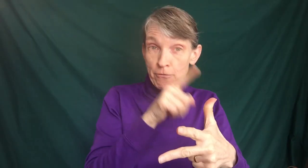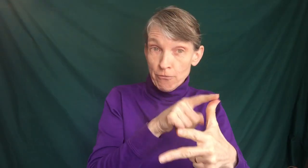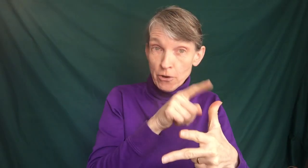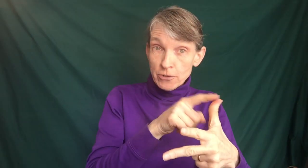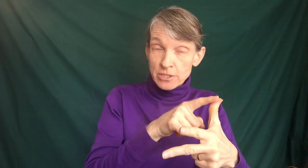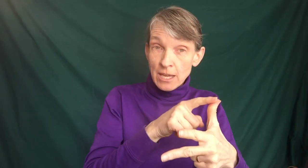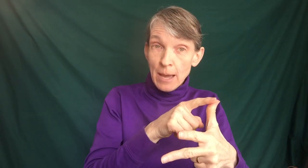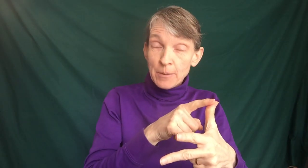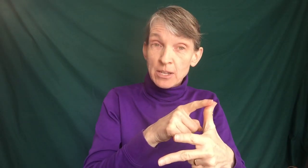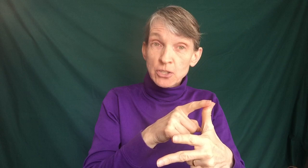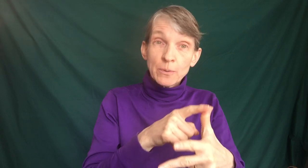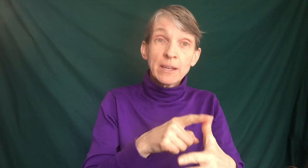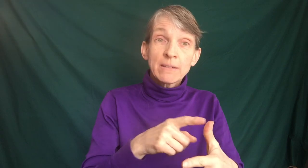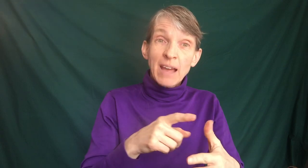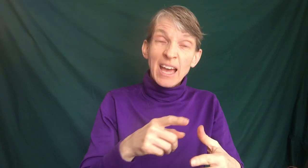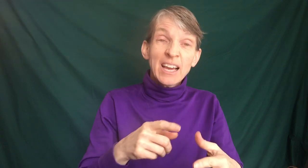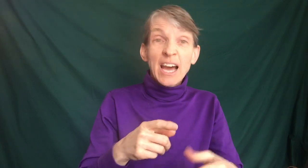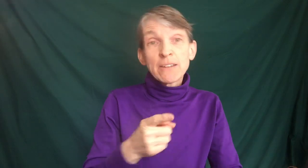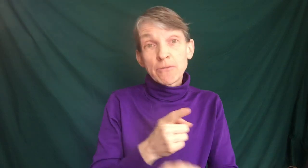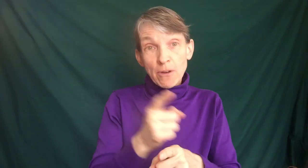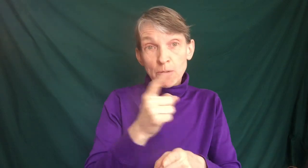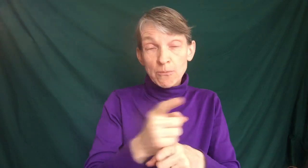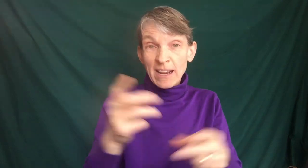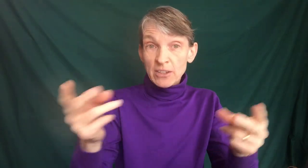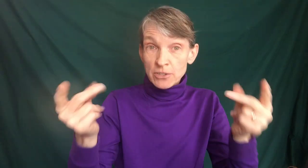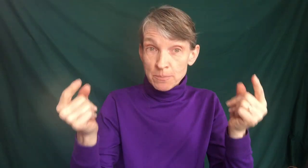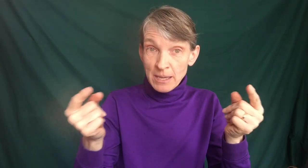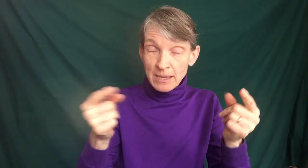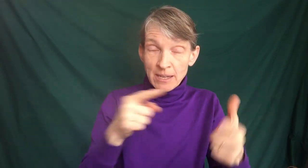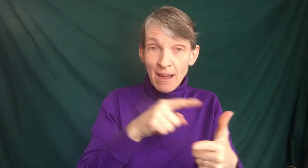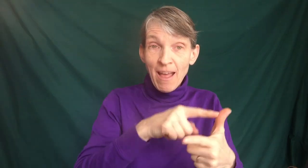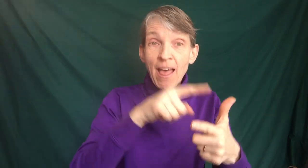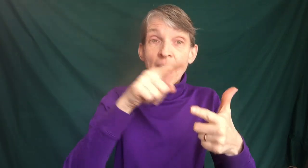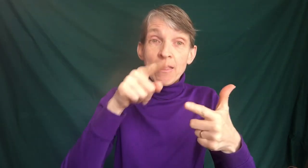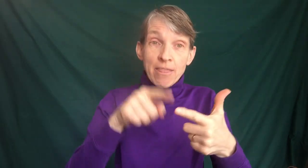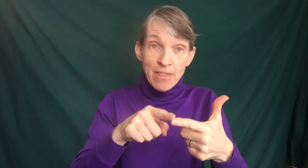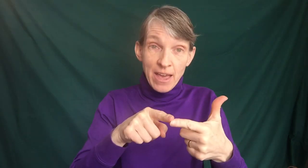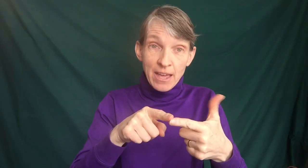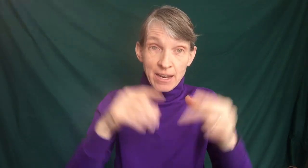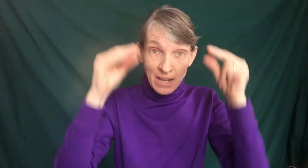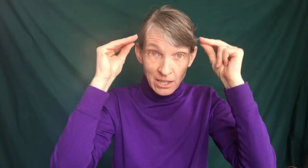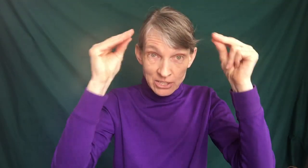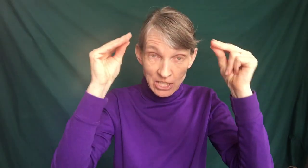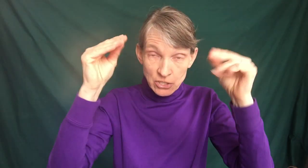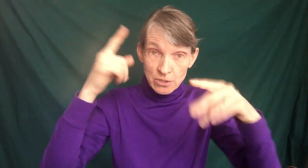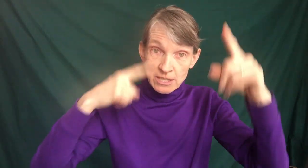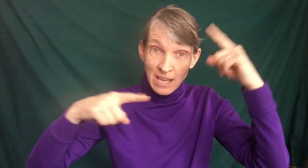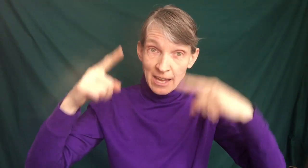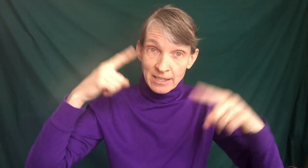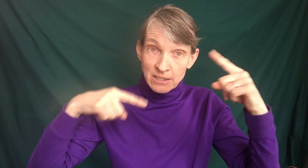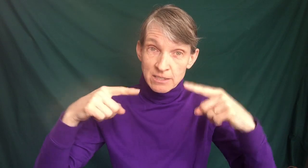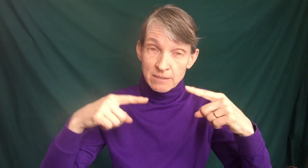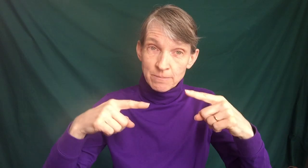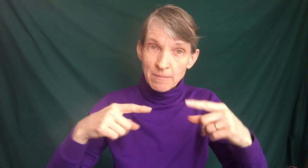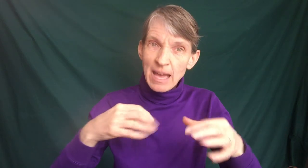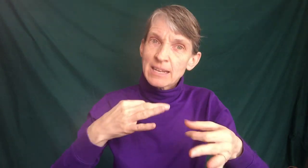First I'm going to do it at kind of a regular speed, then I'll teach you the signs and